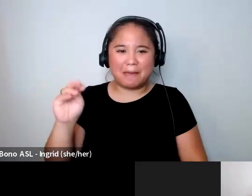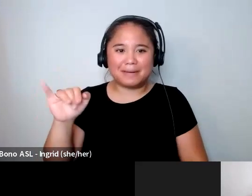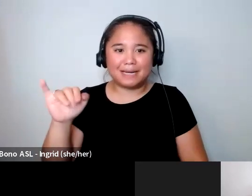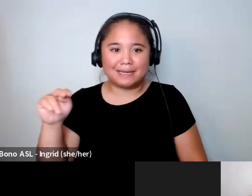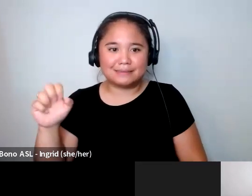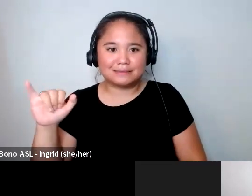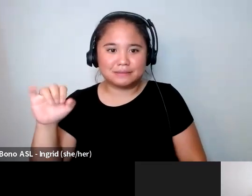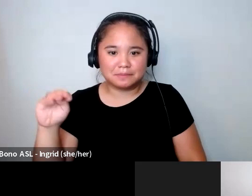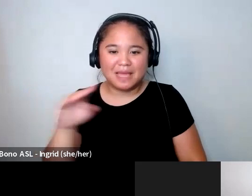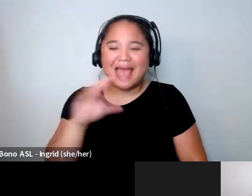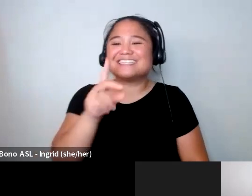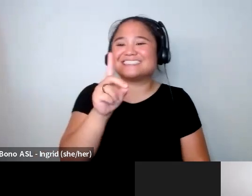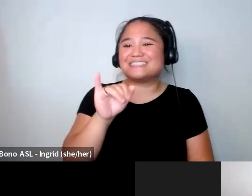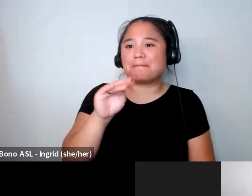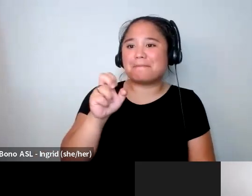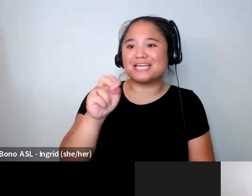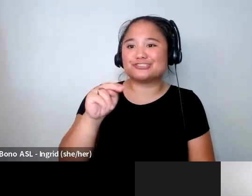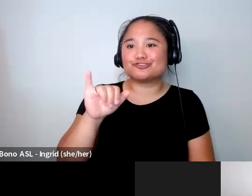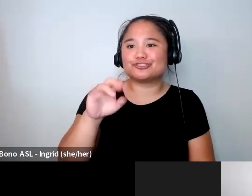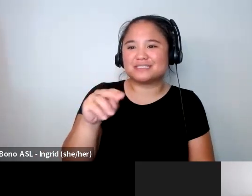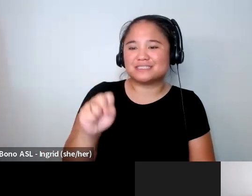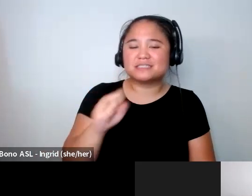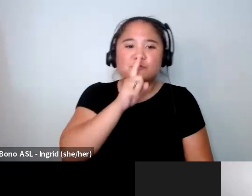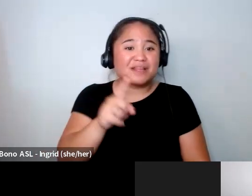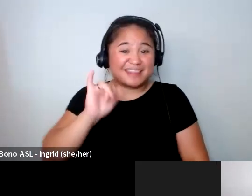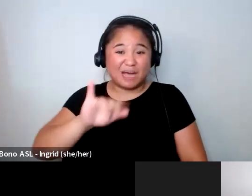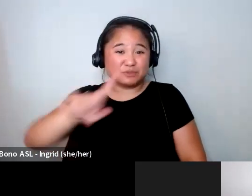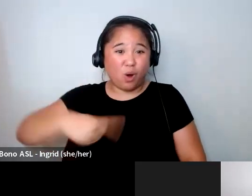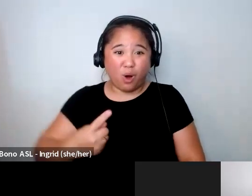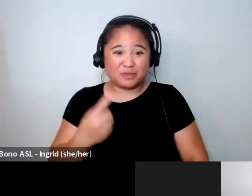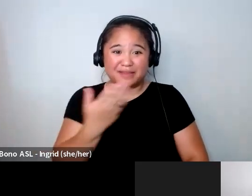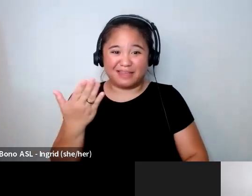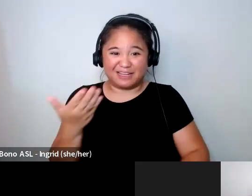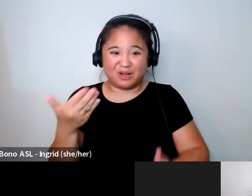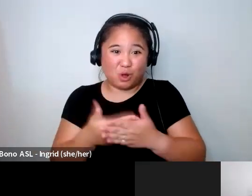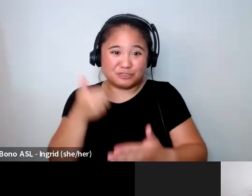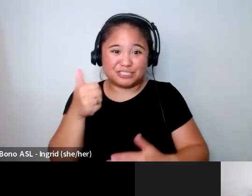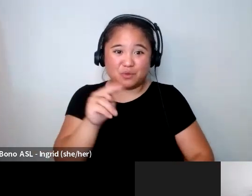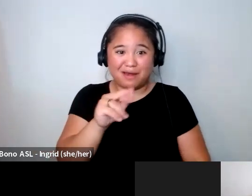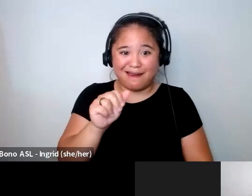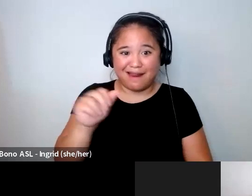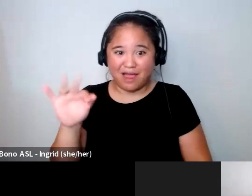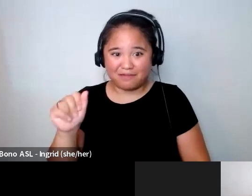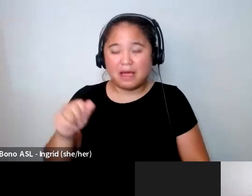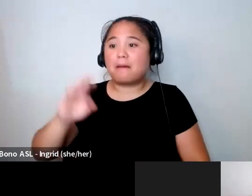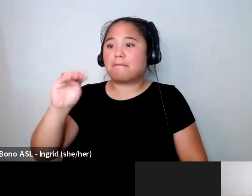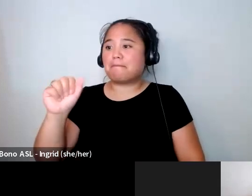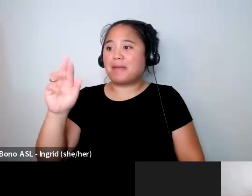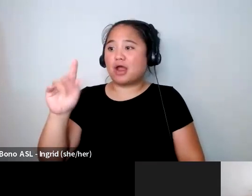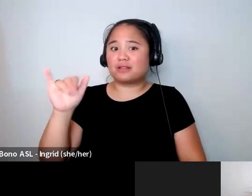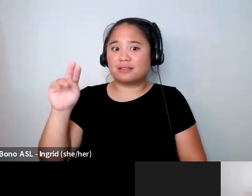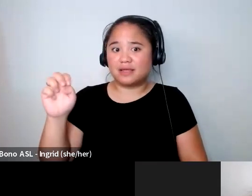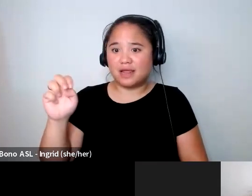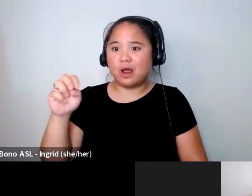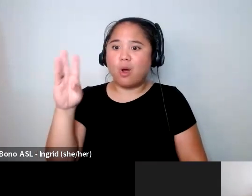Dementions which was more like FA but it was like the only things I could find in Nafa and then Marilyn um Juan amazing Marilyn Juan came out with Fat